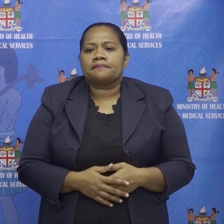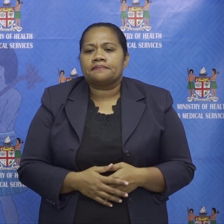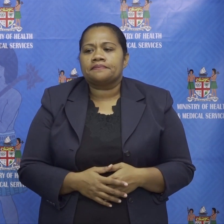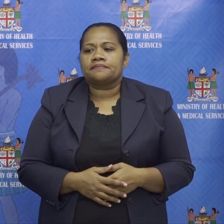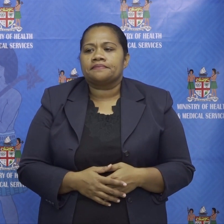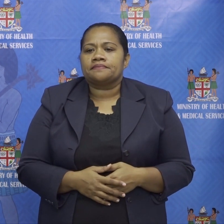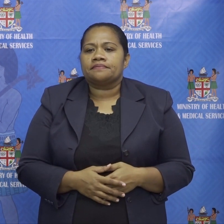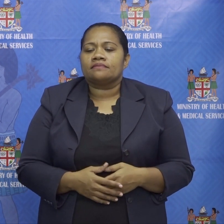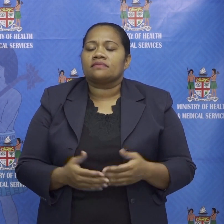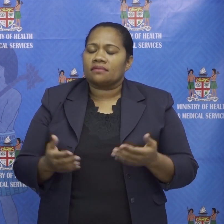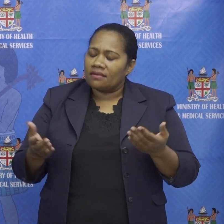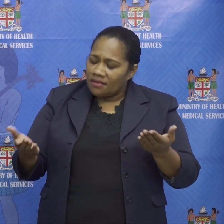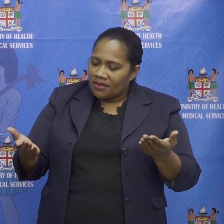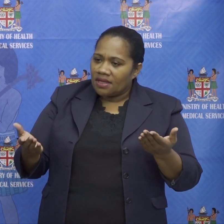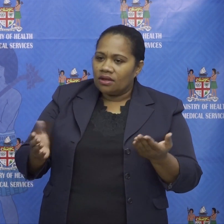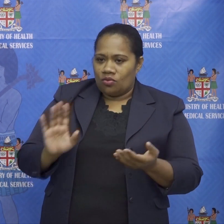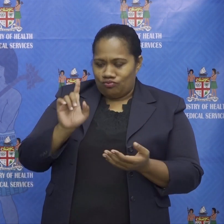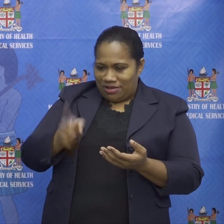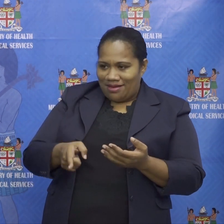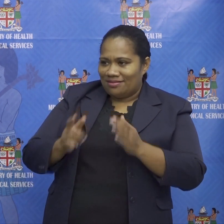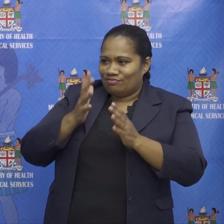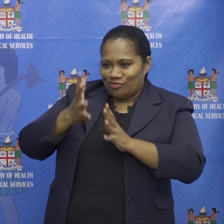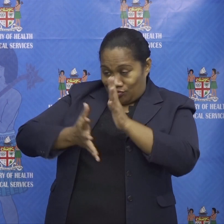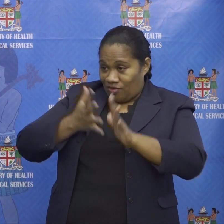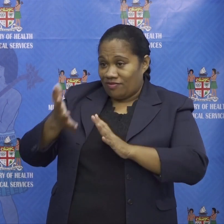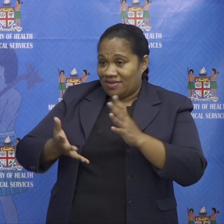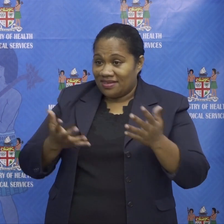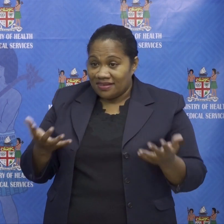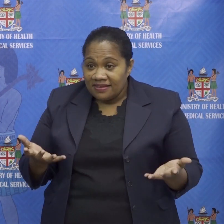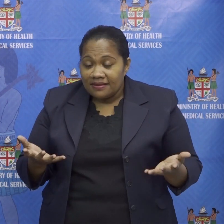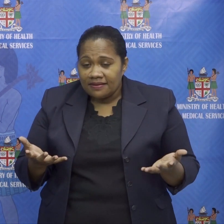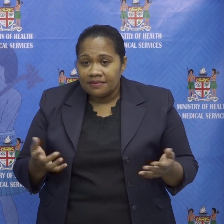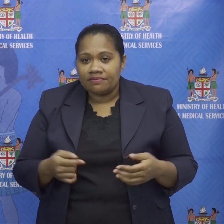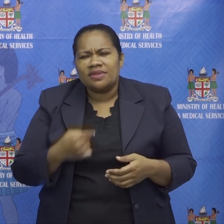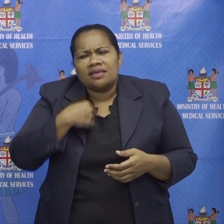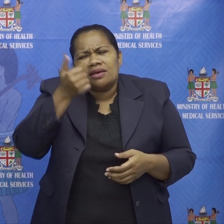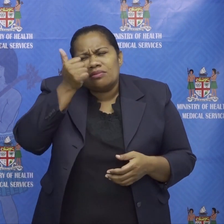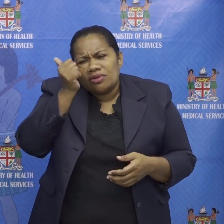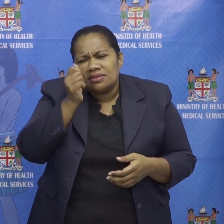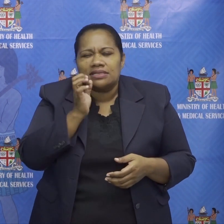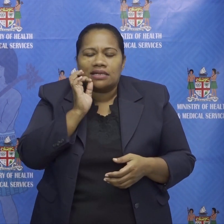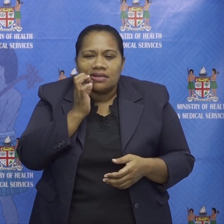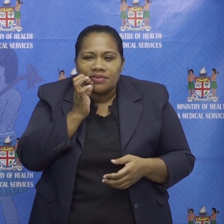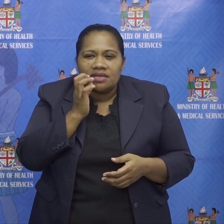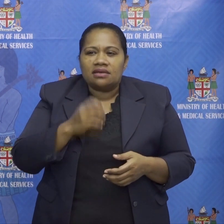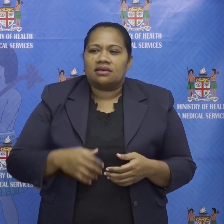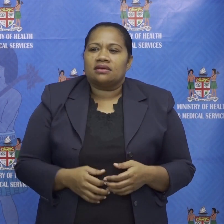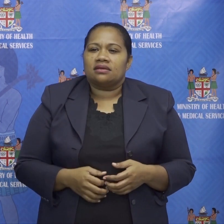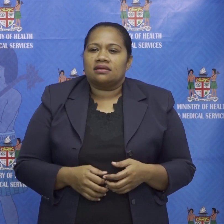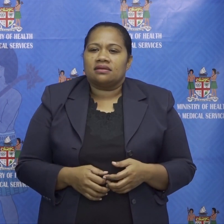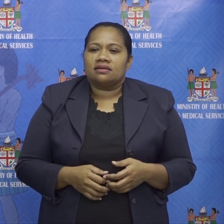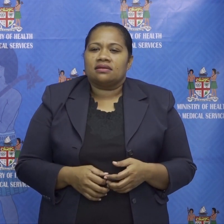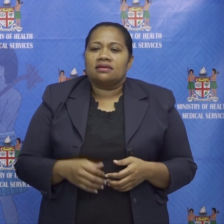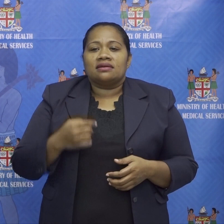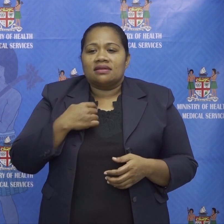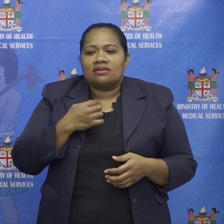so that's the story okay that uh i mean i apologize a little bit for not much i don't apologize much i